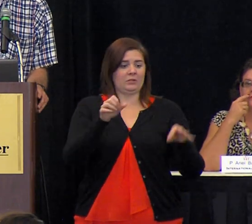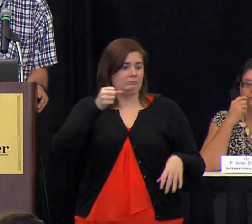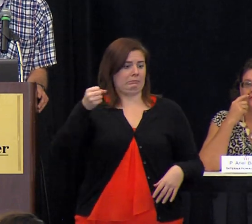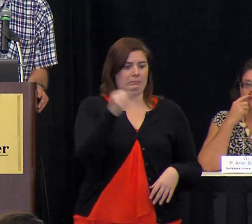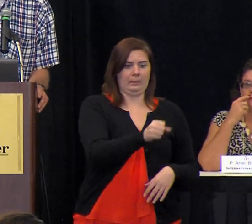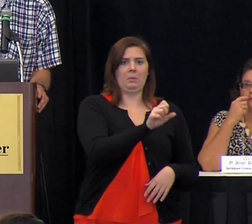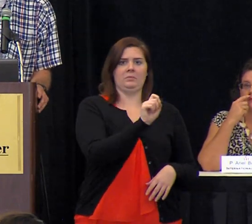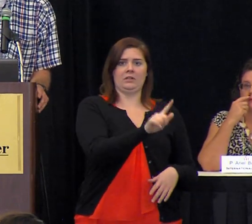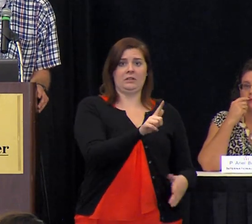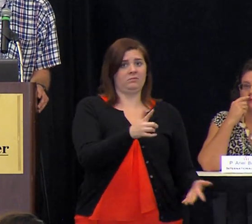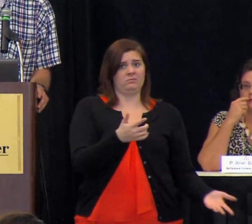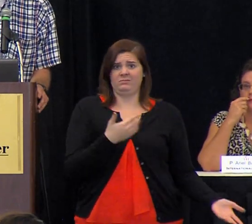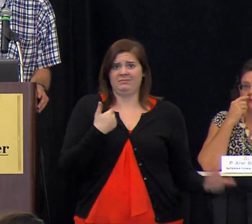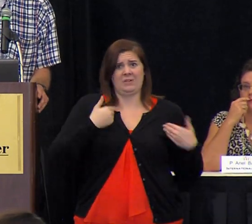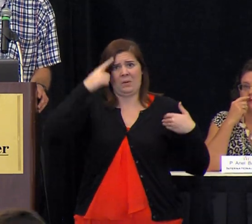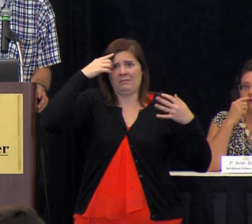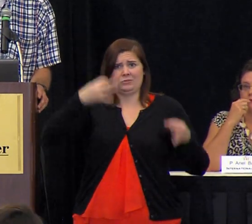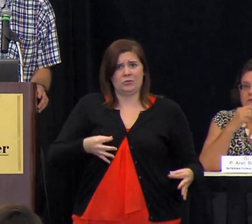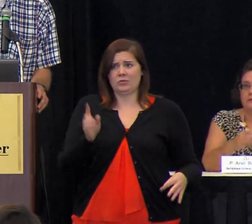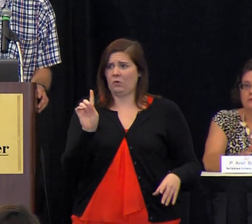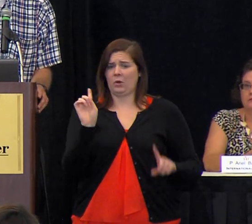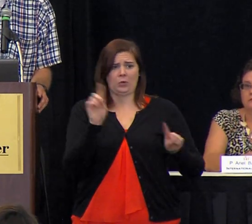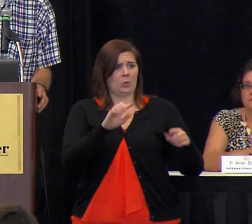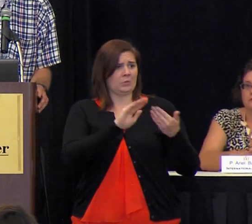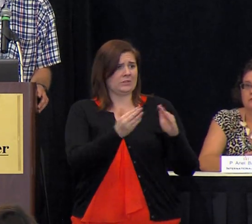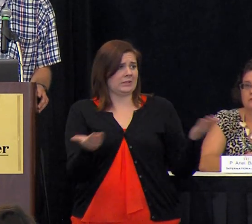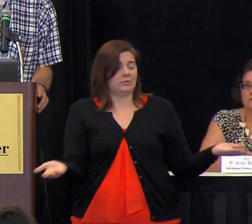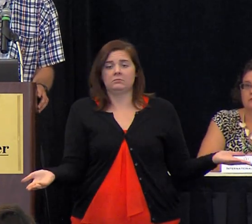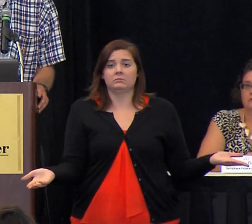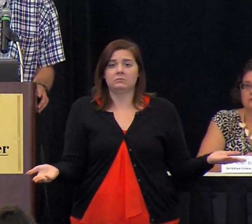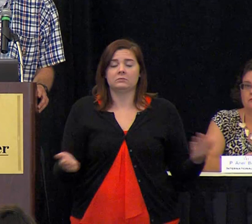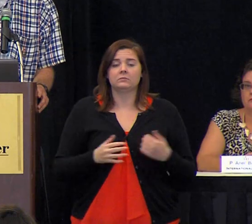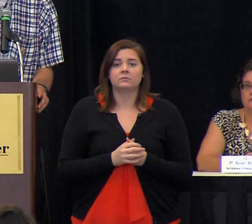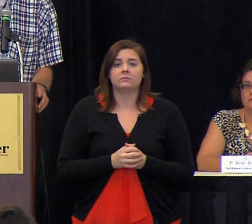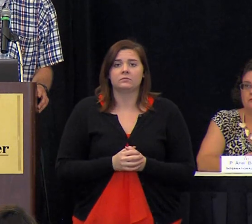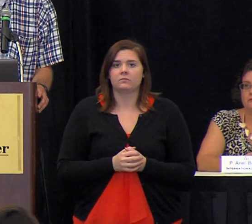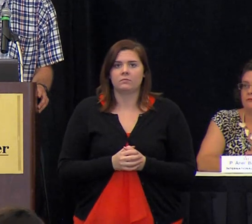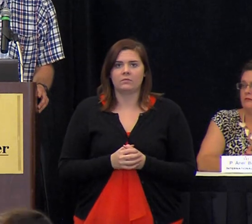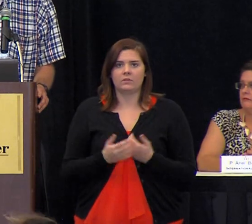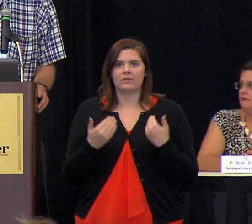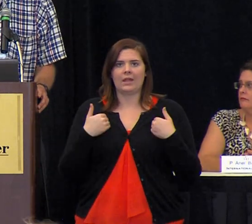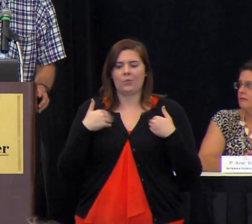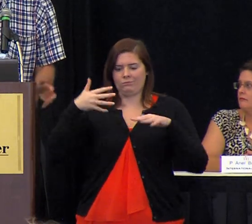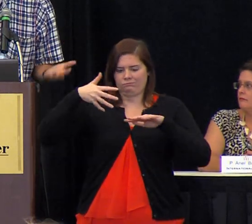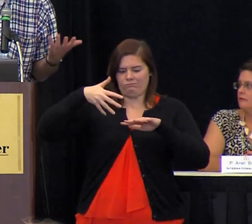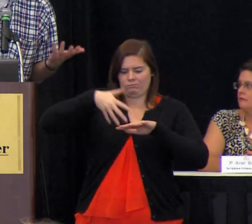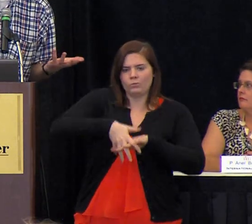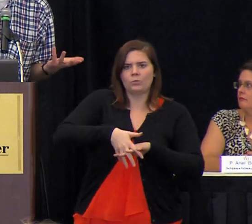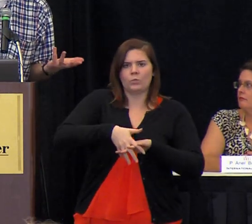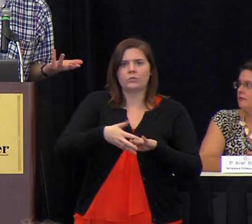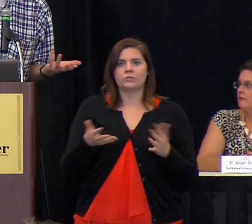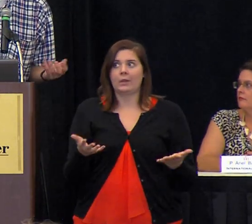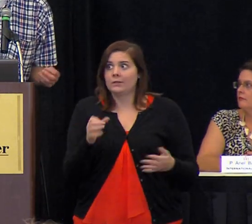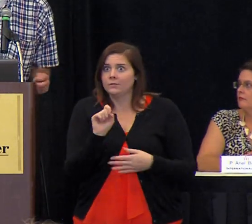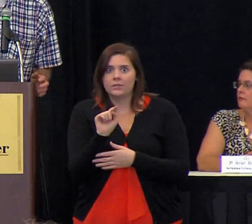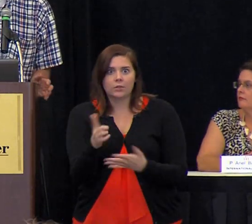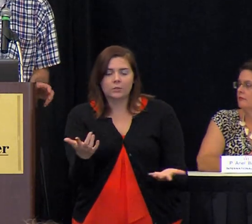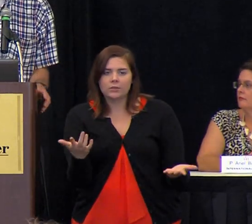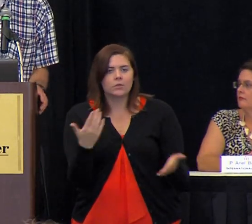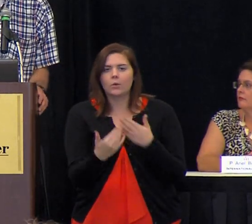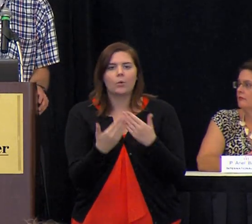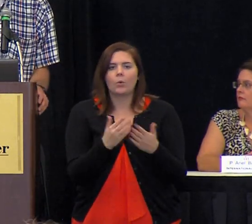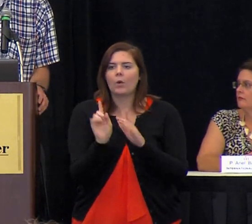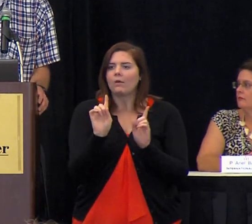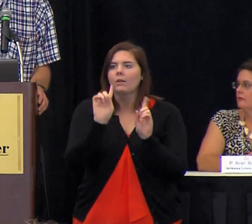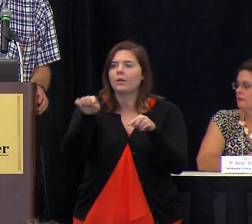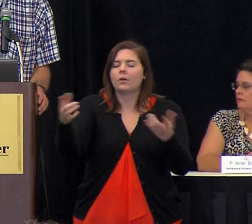always they usually don't have a choice of what city they're going to be relocated to they have no roots in for example st louis or wherever